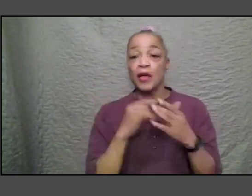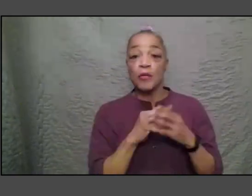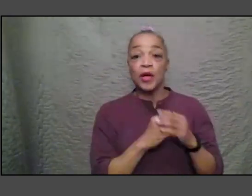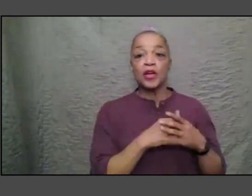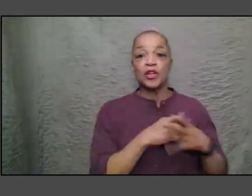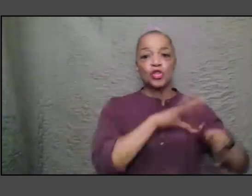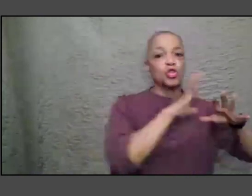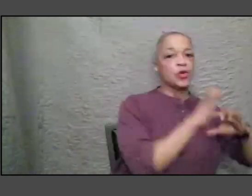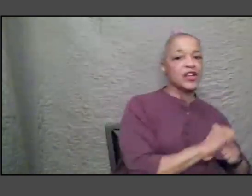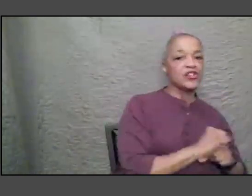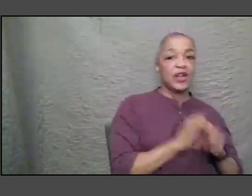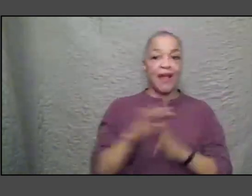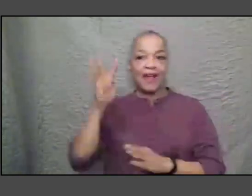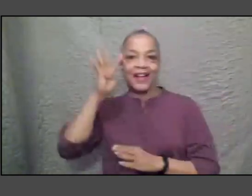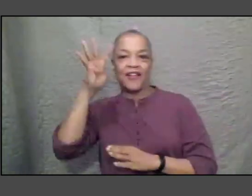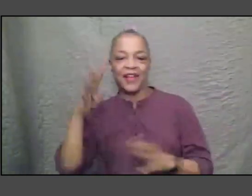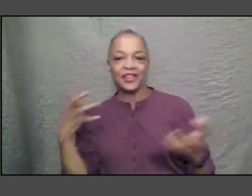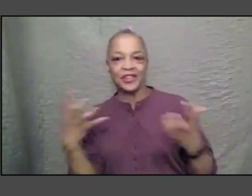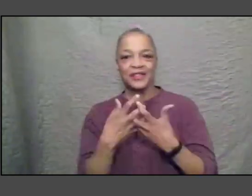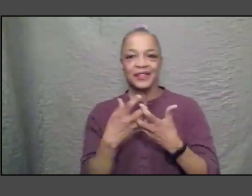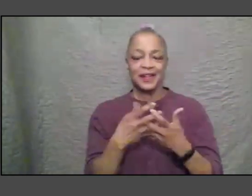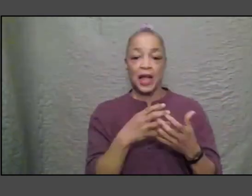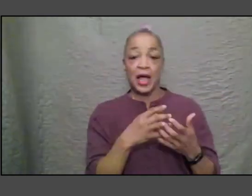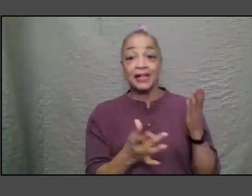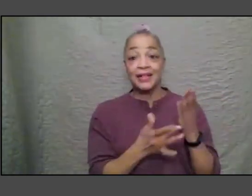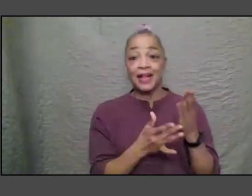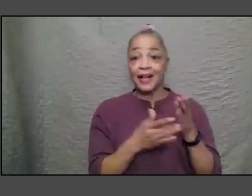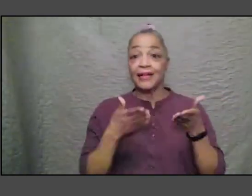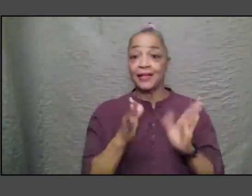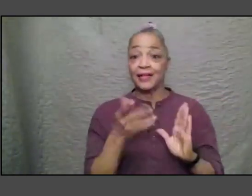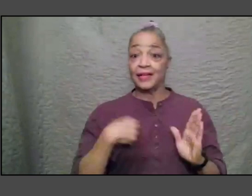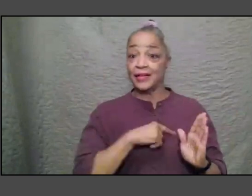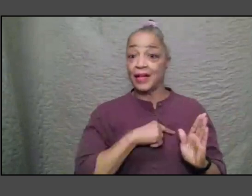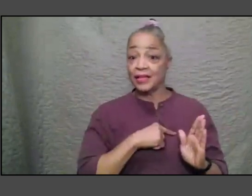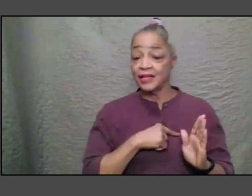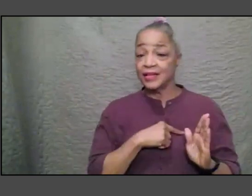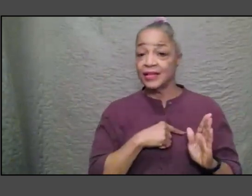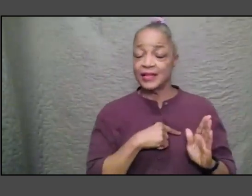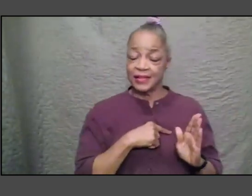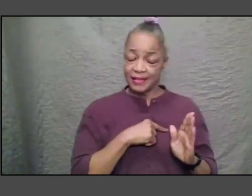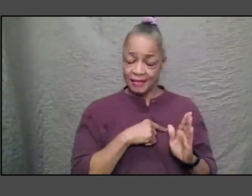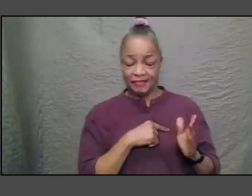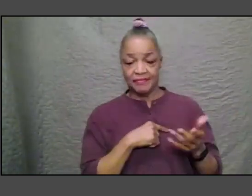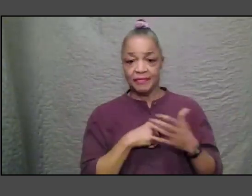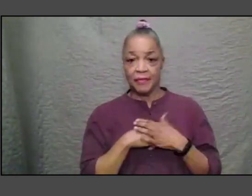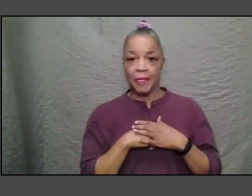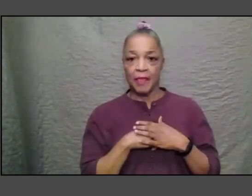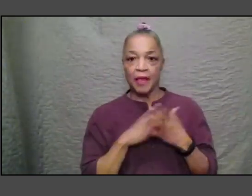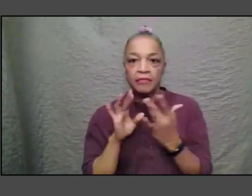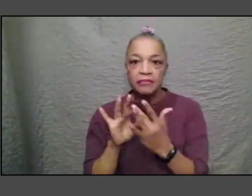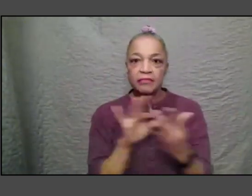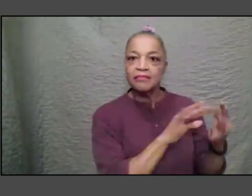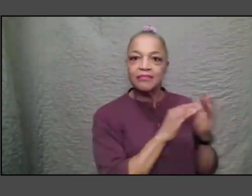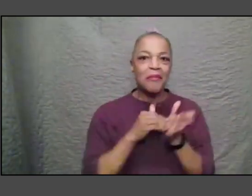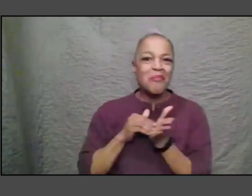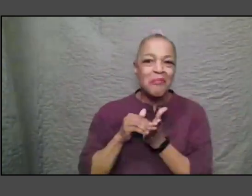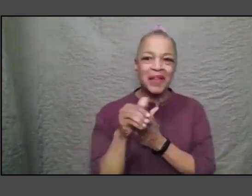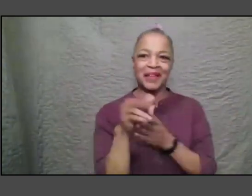what technology allows us to do is on the one hand reach millions of more people think about the smithsonian we get